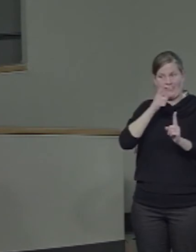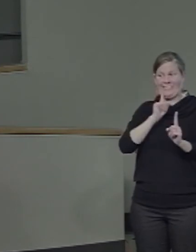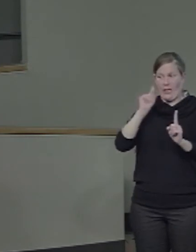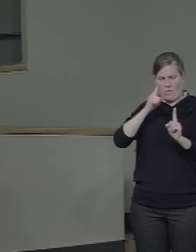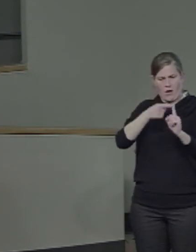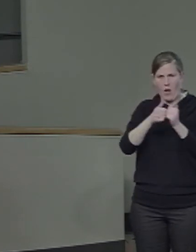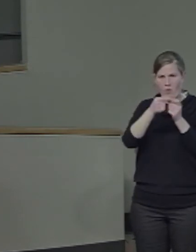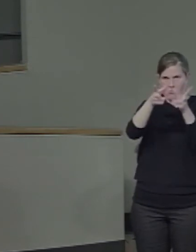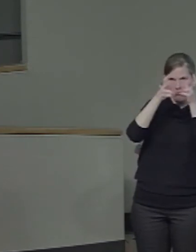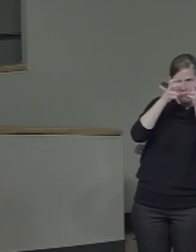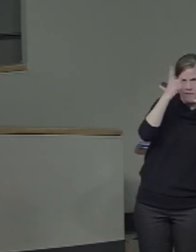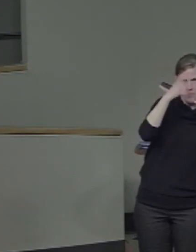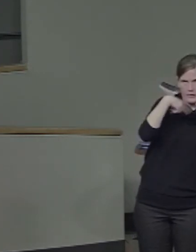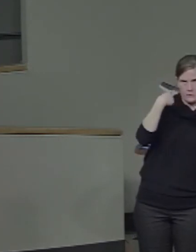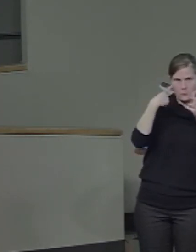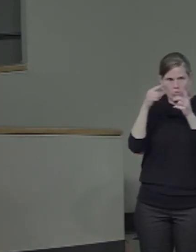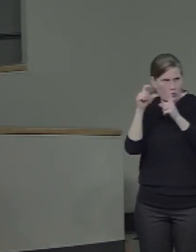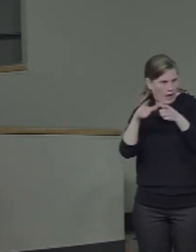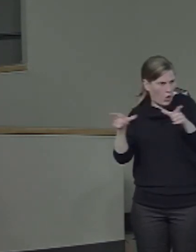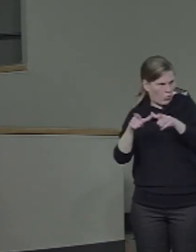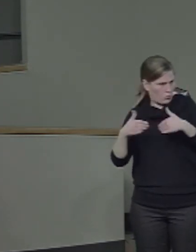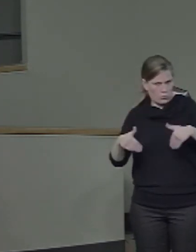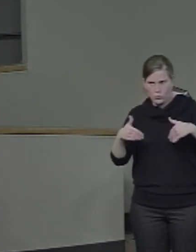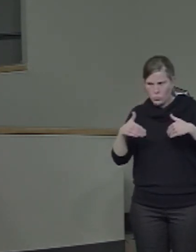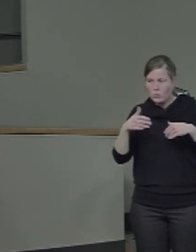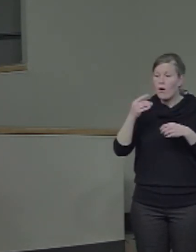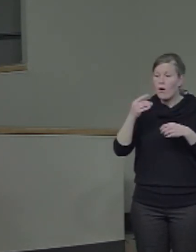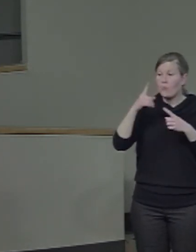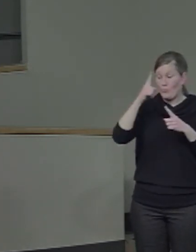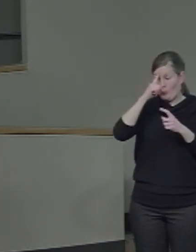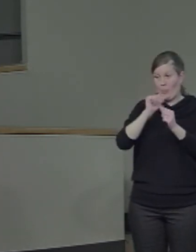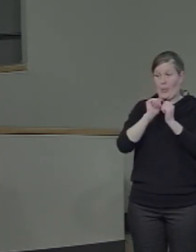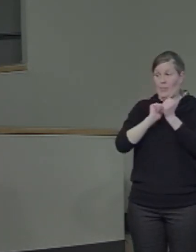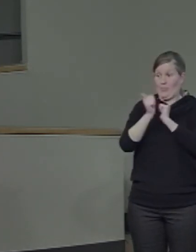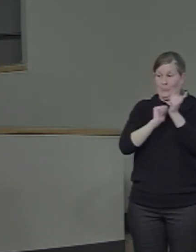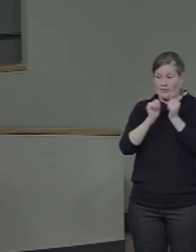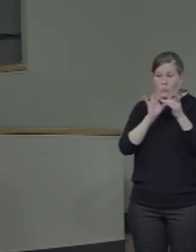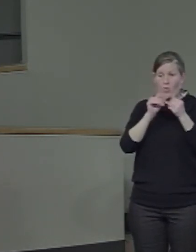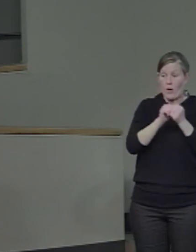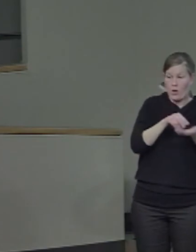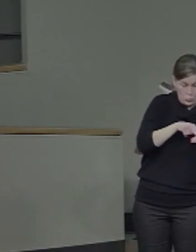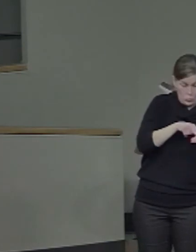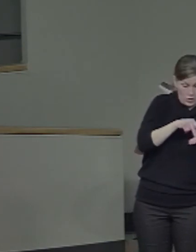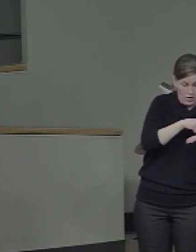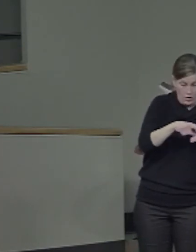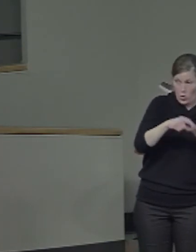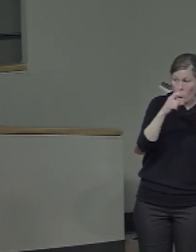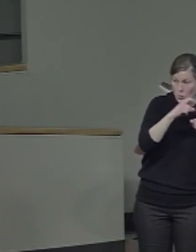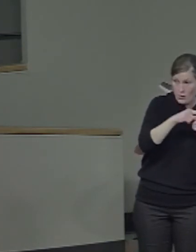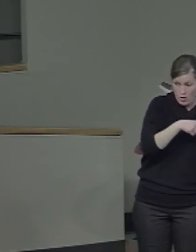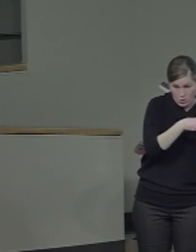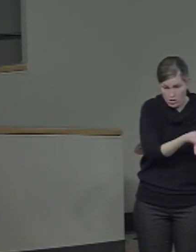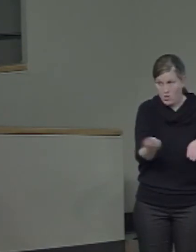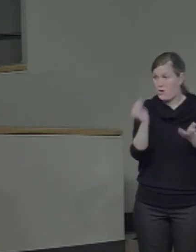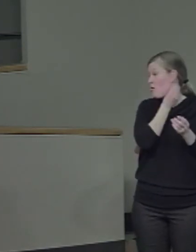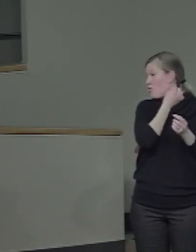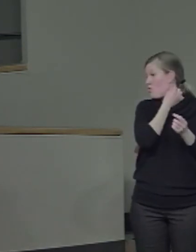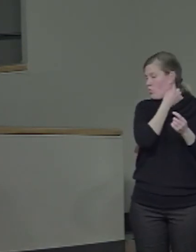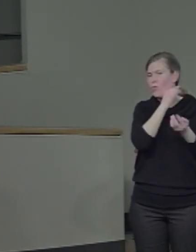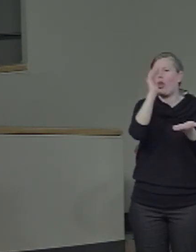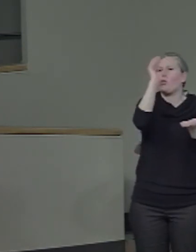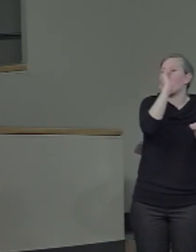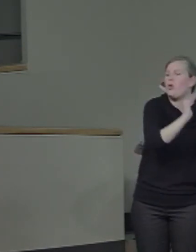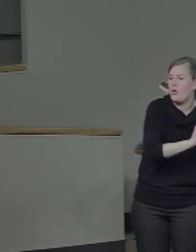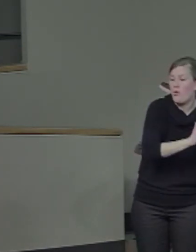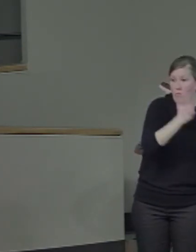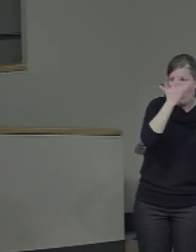the pressure for word reading to be lateralized might be reduced somewhat in so far as it's not